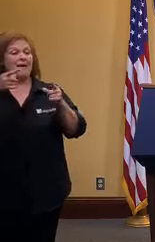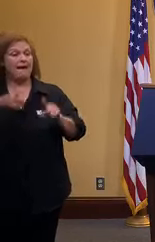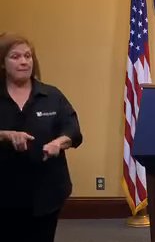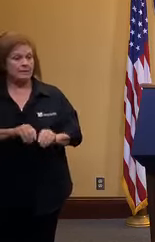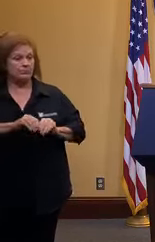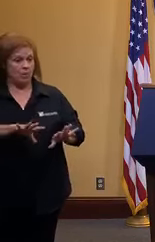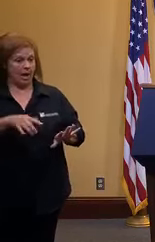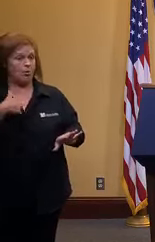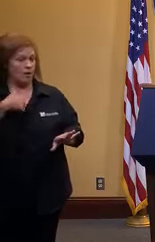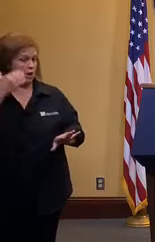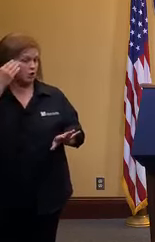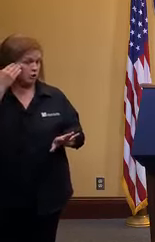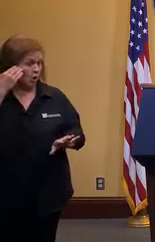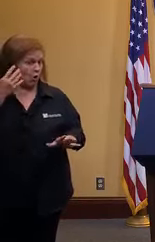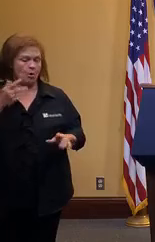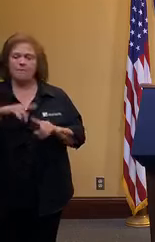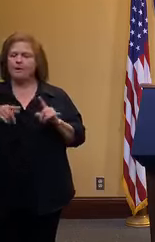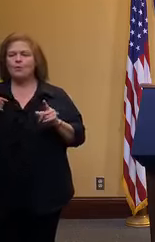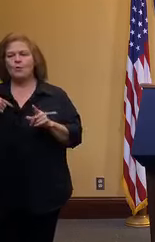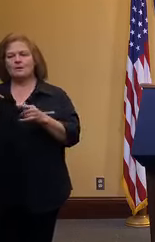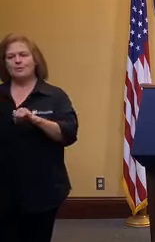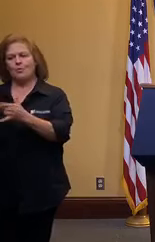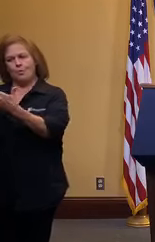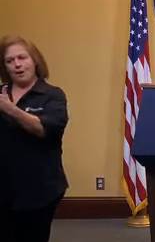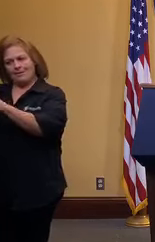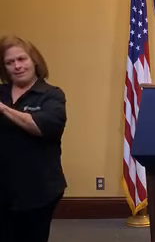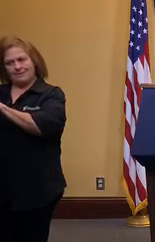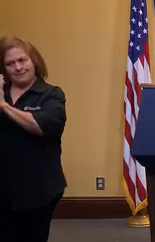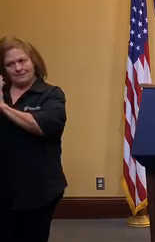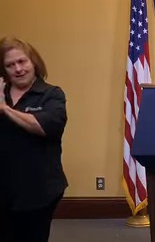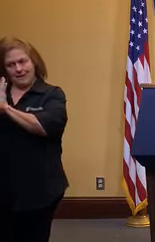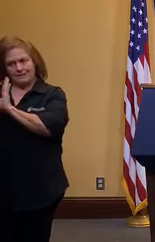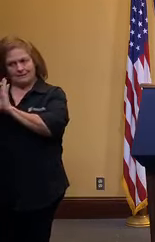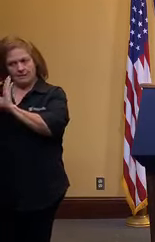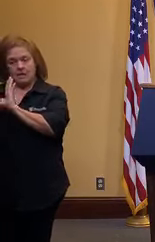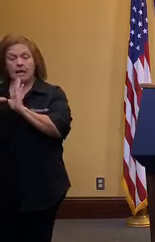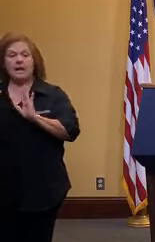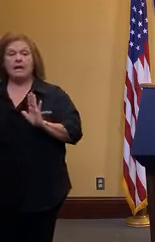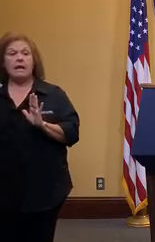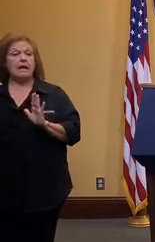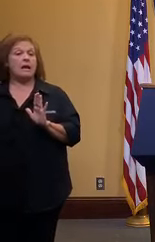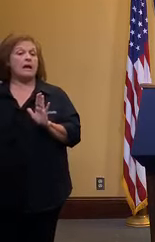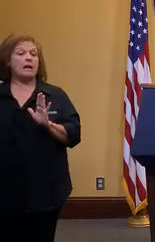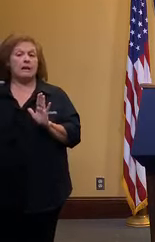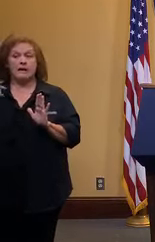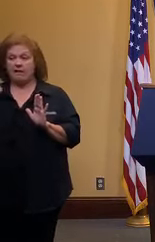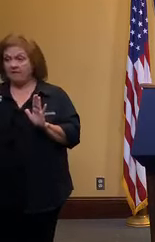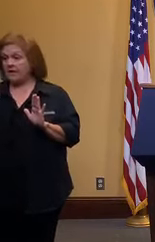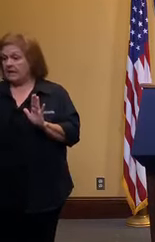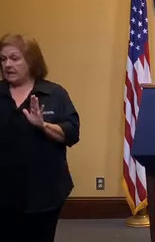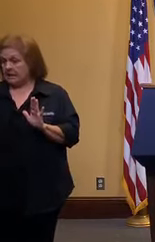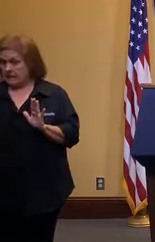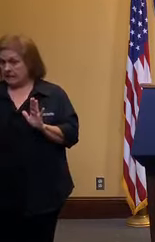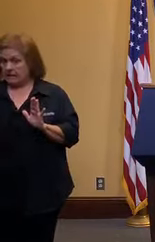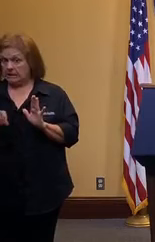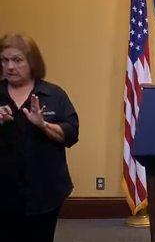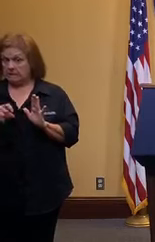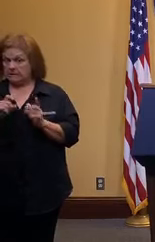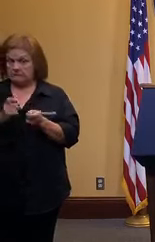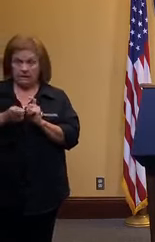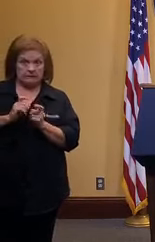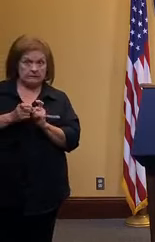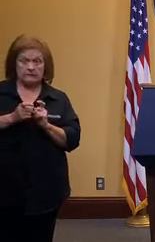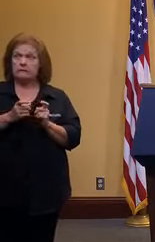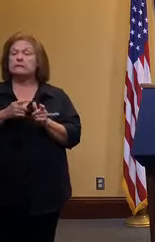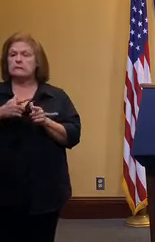again we're waiting for the state guidance and we want to see what that looks like and figure out if there's any any need to modify what they're going to